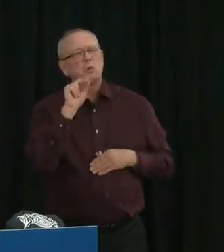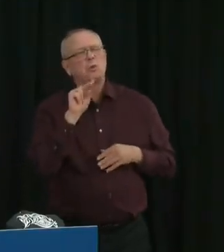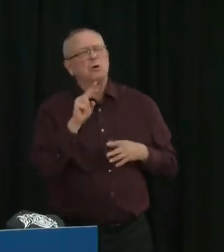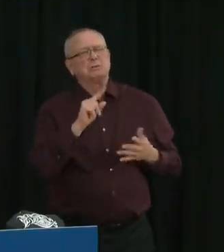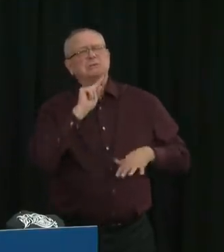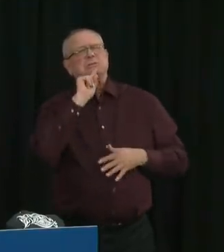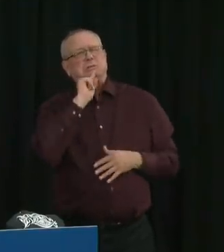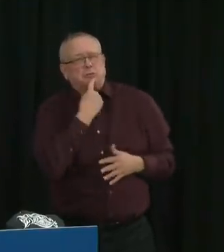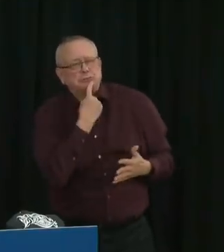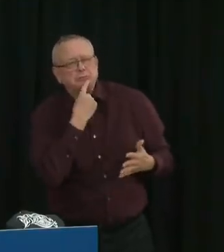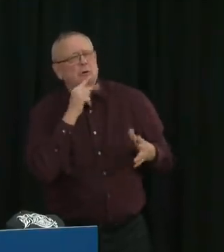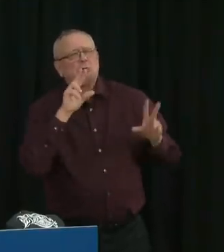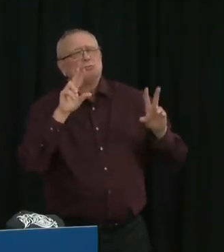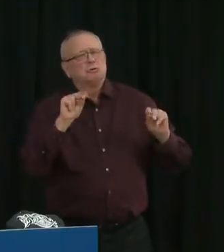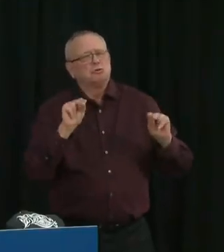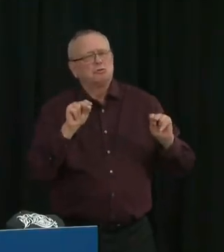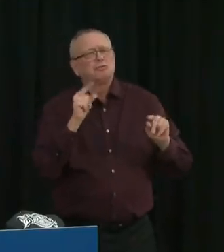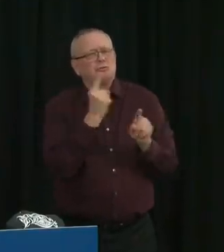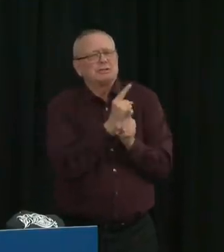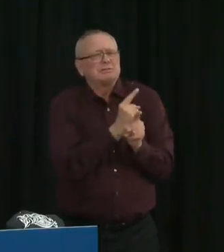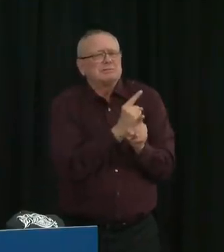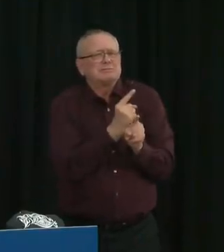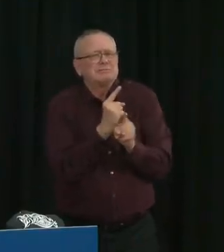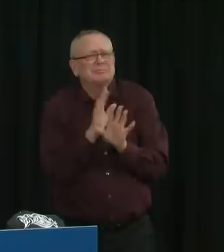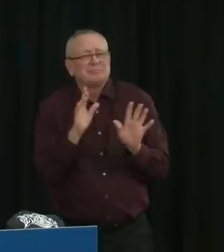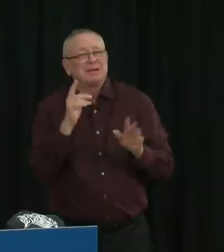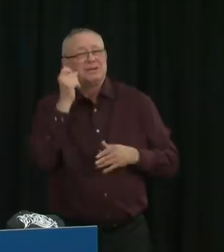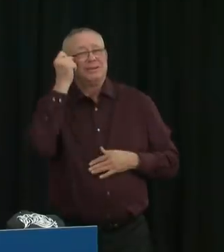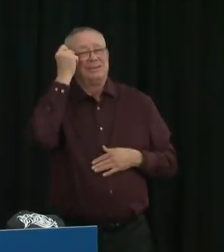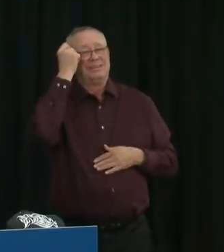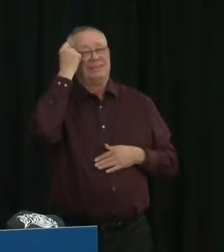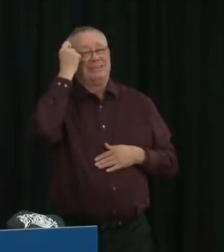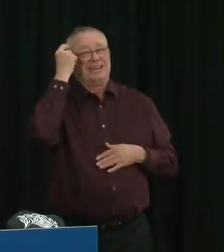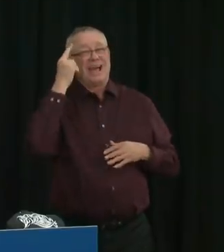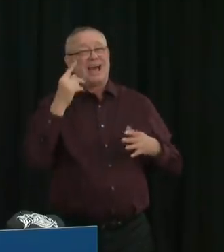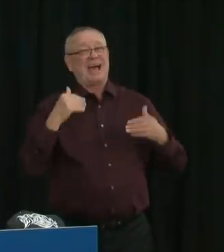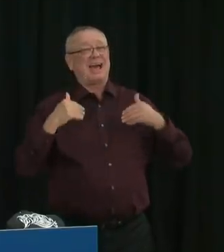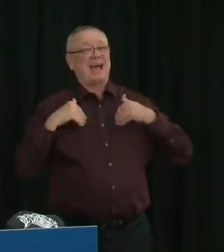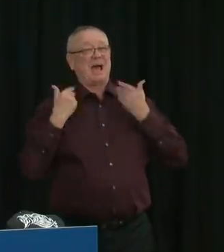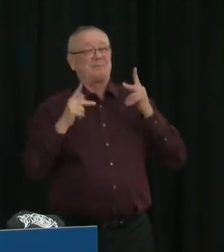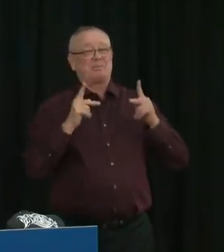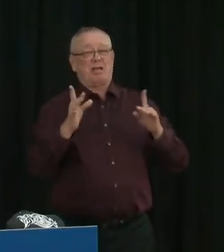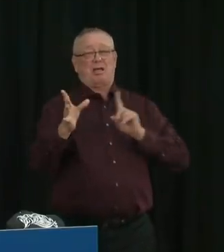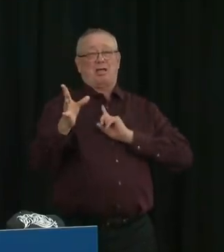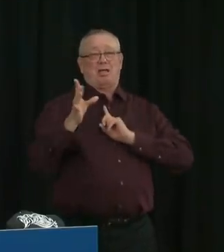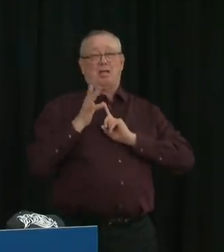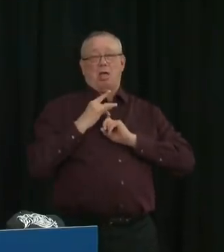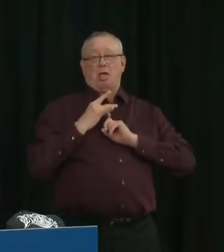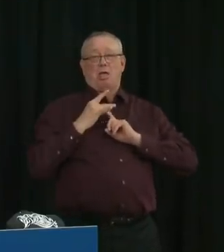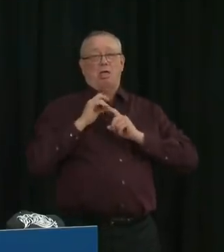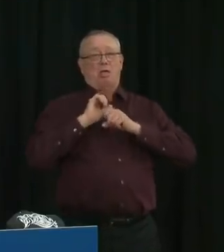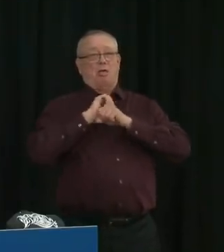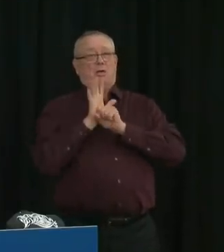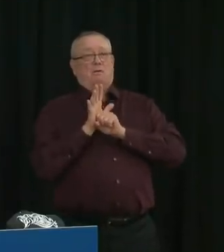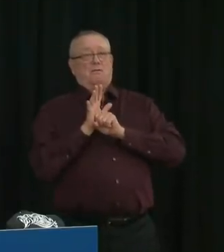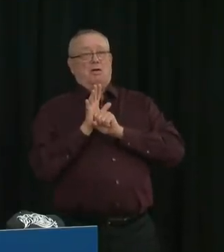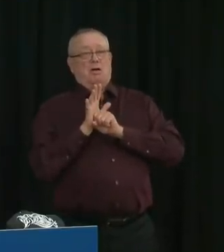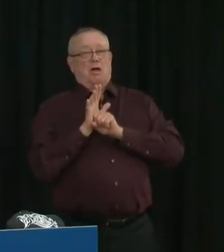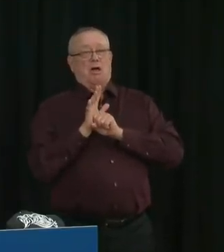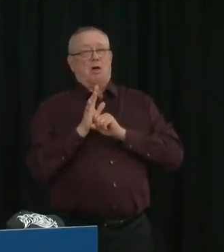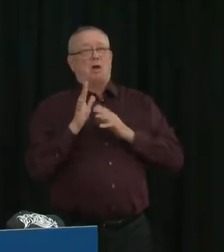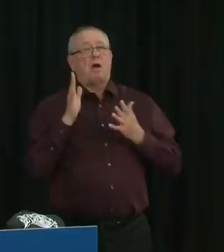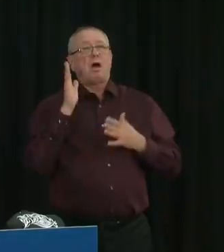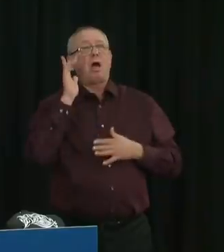but these are not the only risks that come with contracting COVID-19. As T.S. Eliot said, life is long.